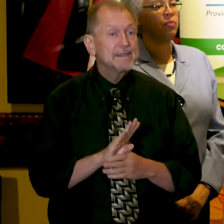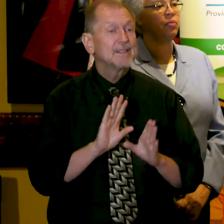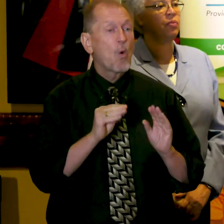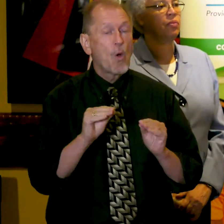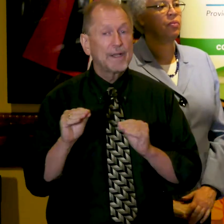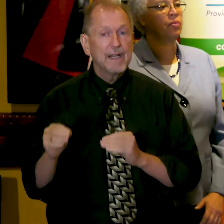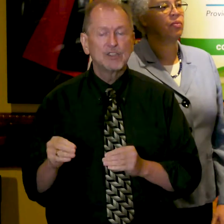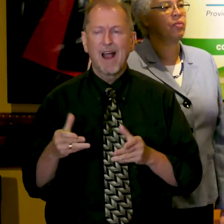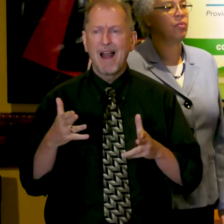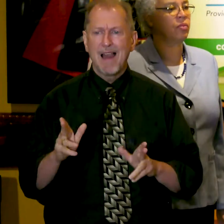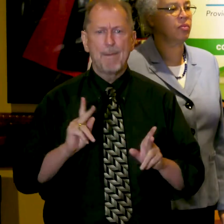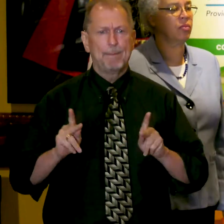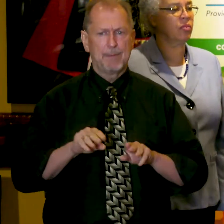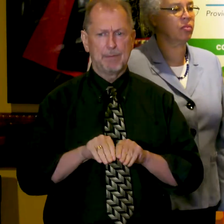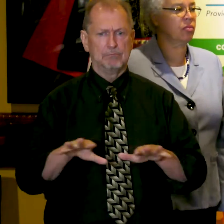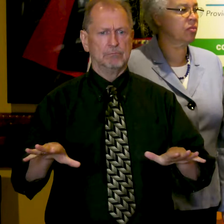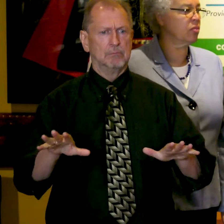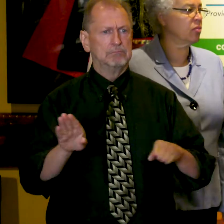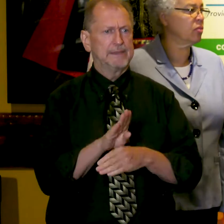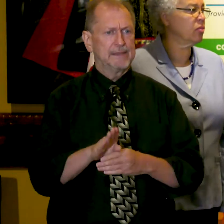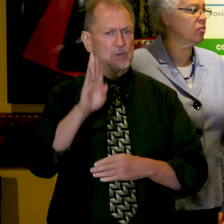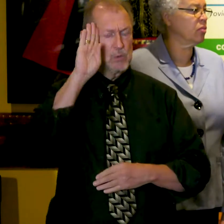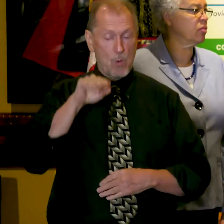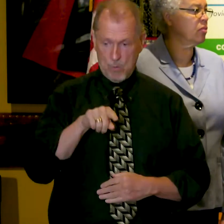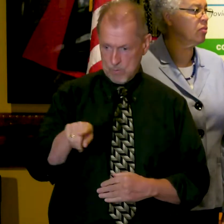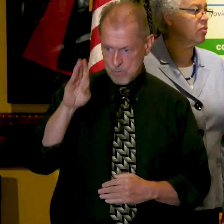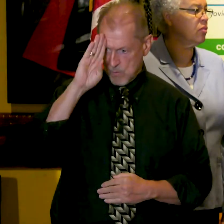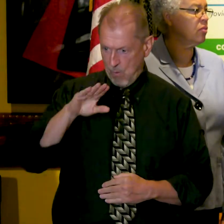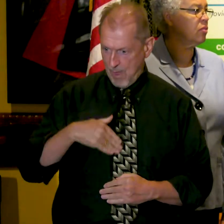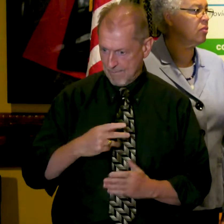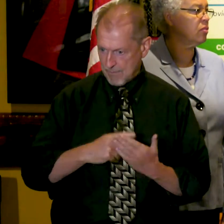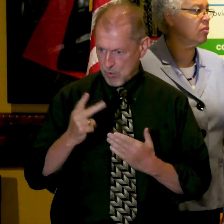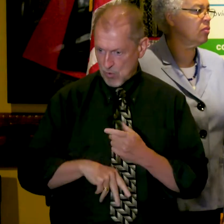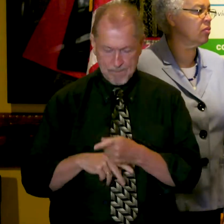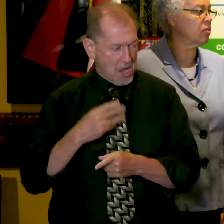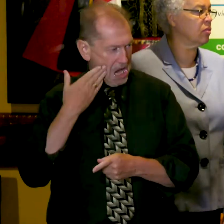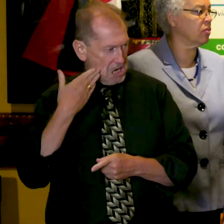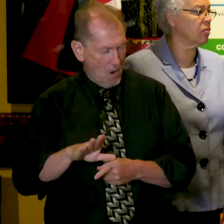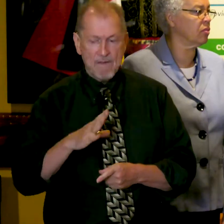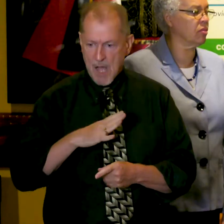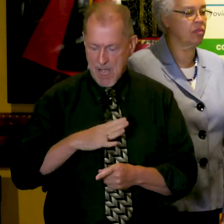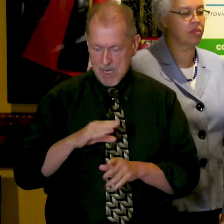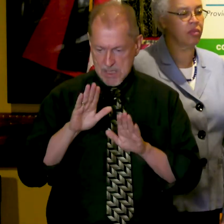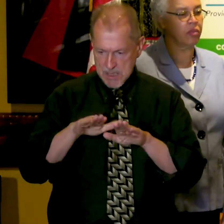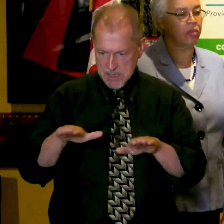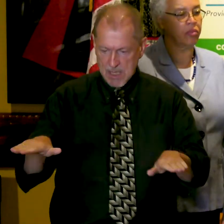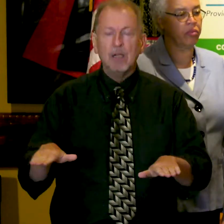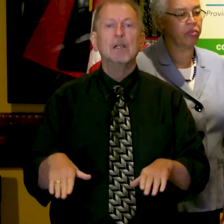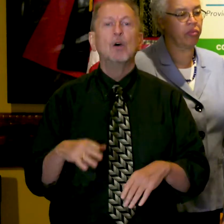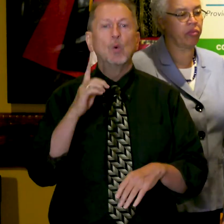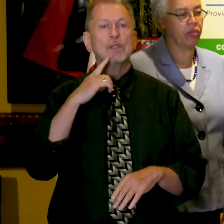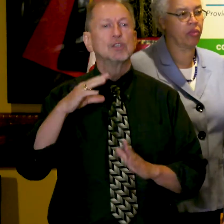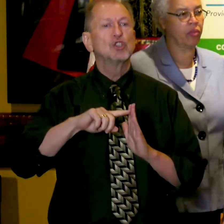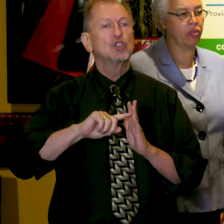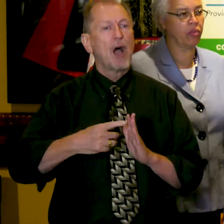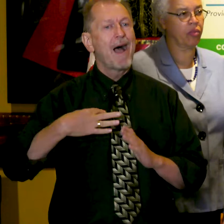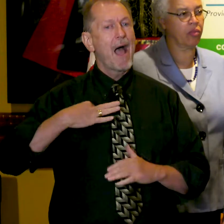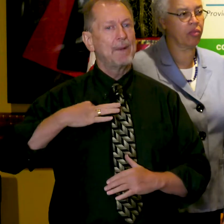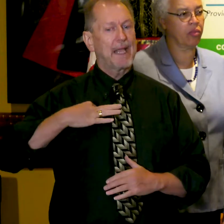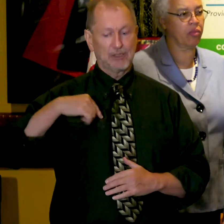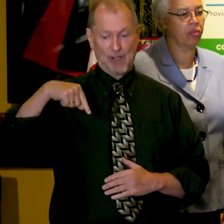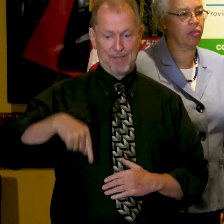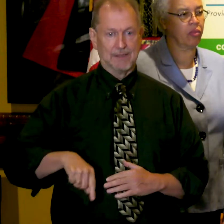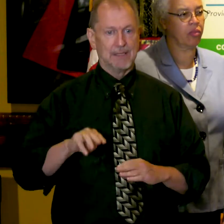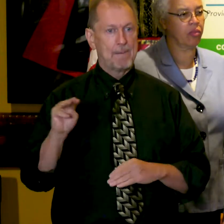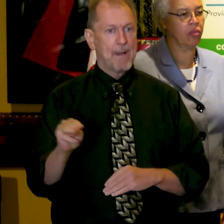the word out about this important relief opportunity. Applications will be coming live starting this coming Monday.